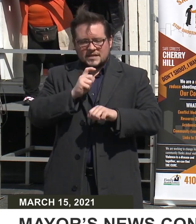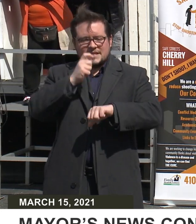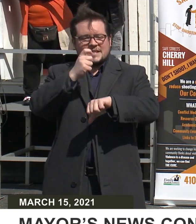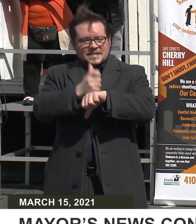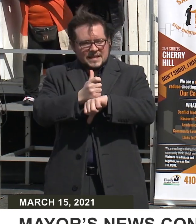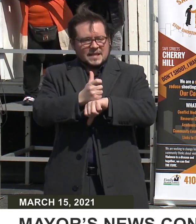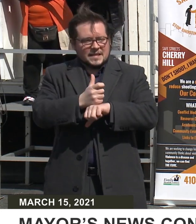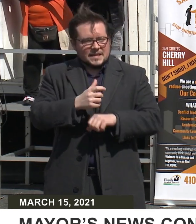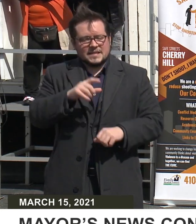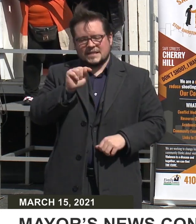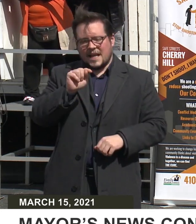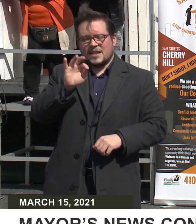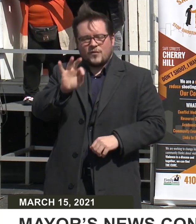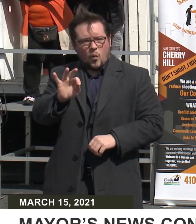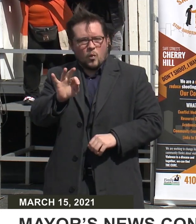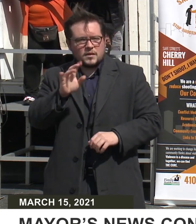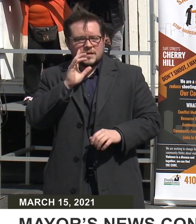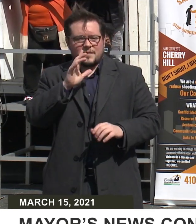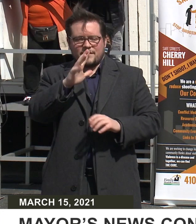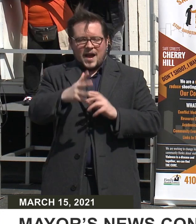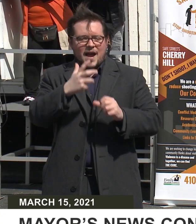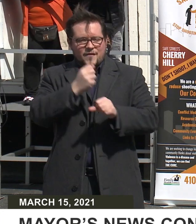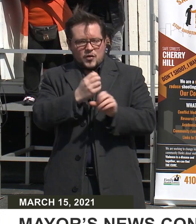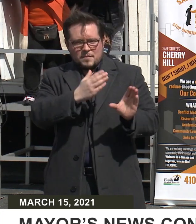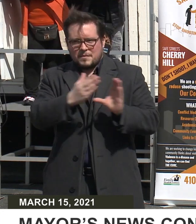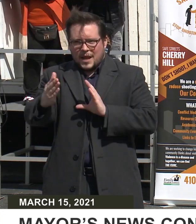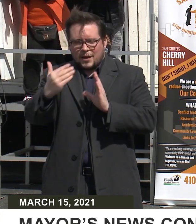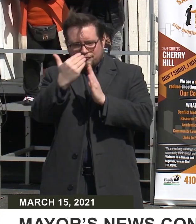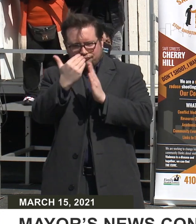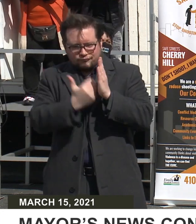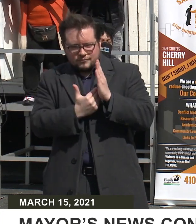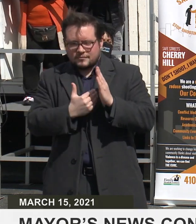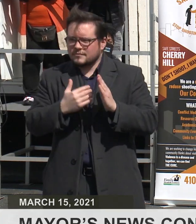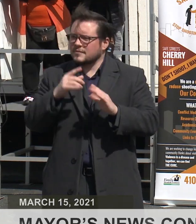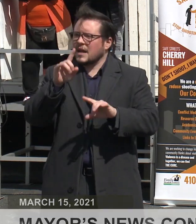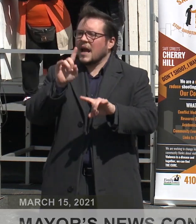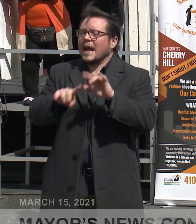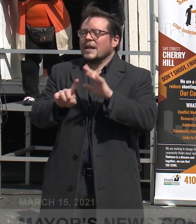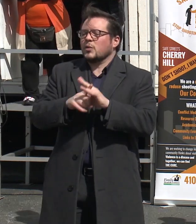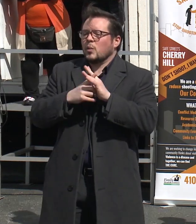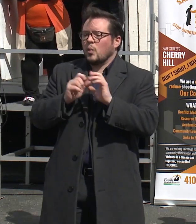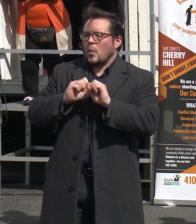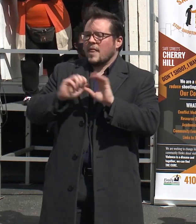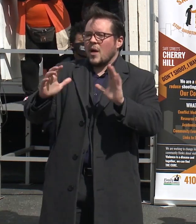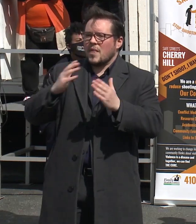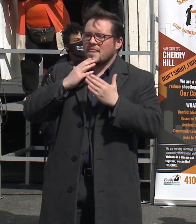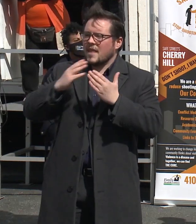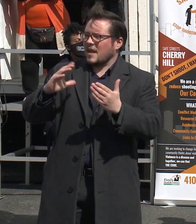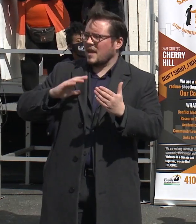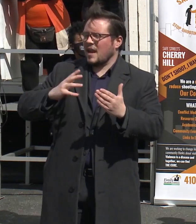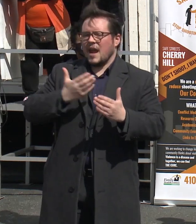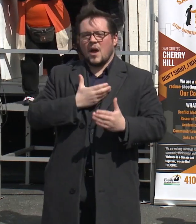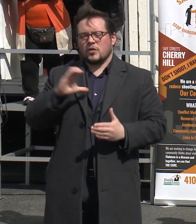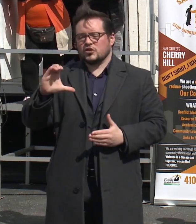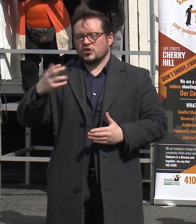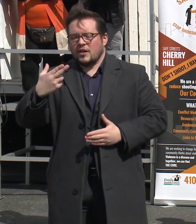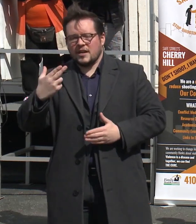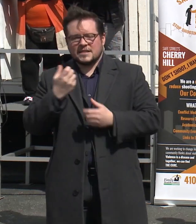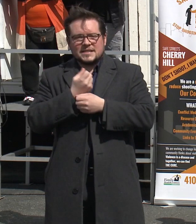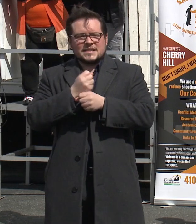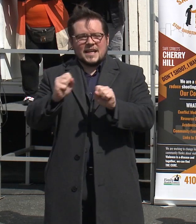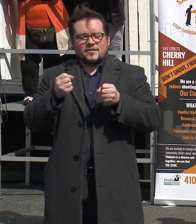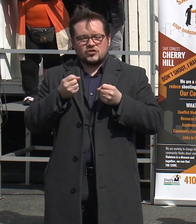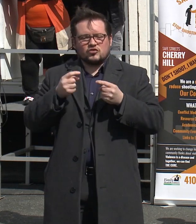framework for the five-year plan. And I can't begin without thanking our Cherry Hill Safe Street Site Director,